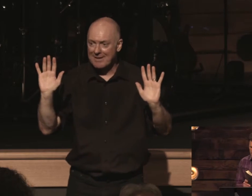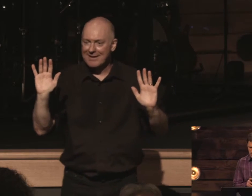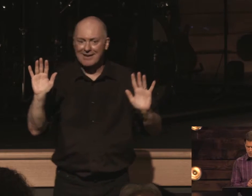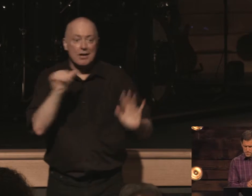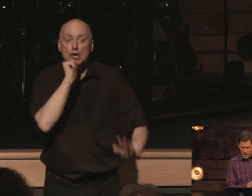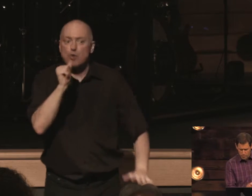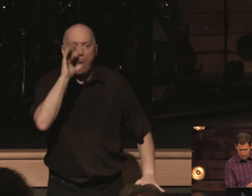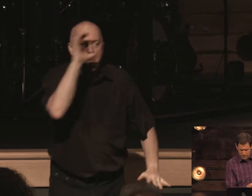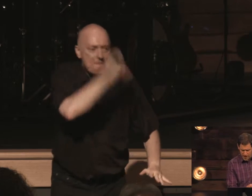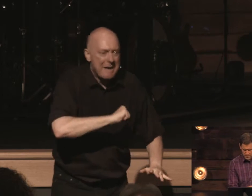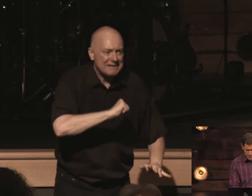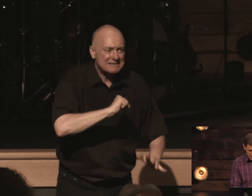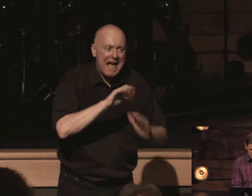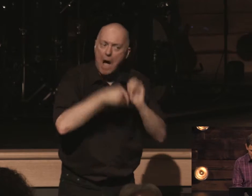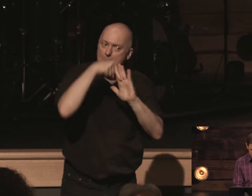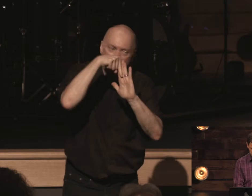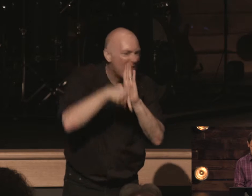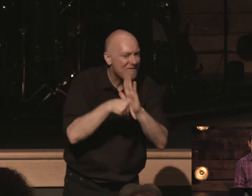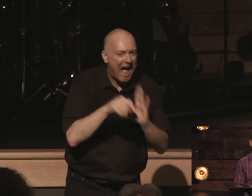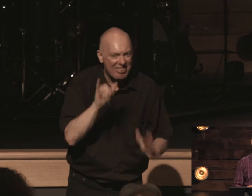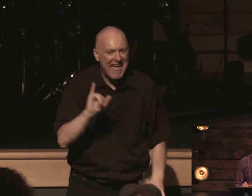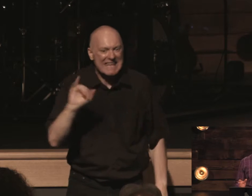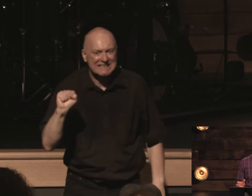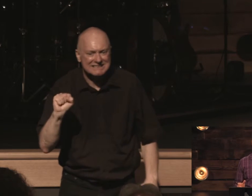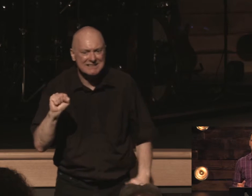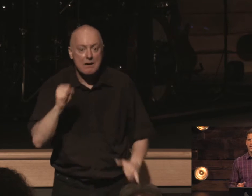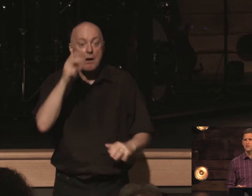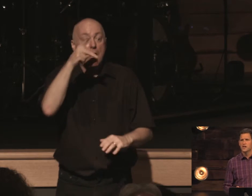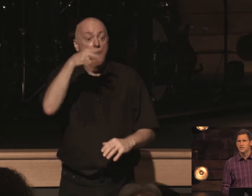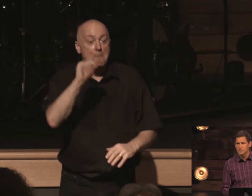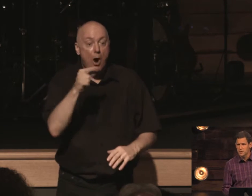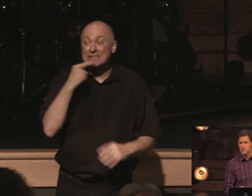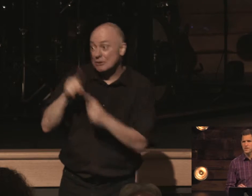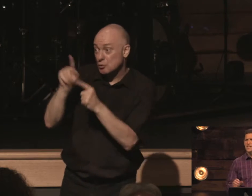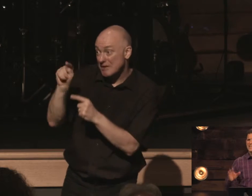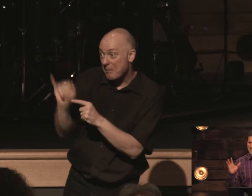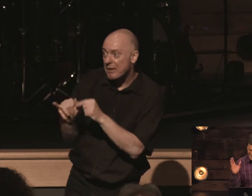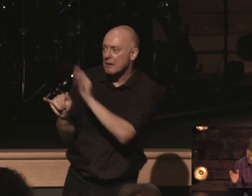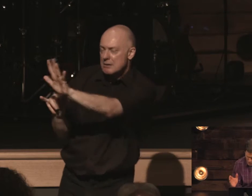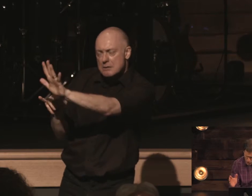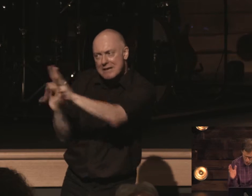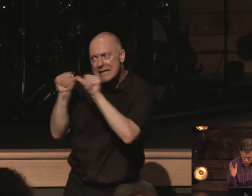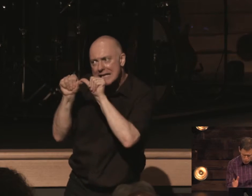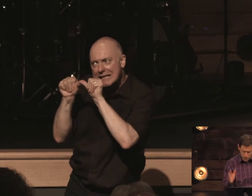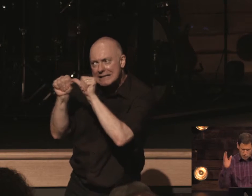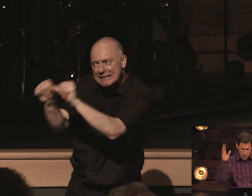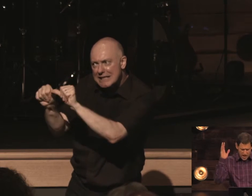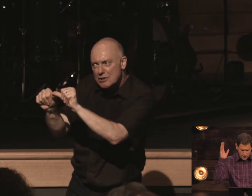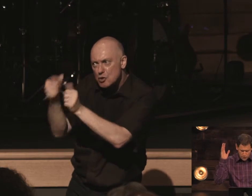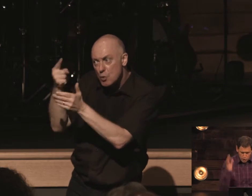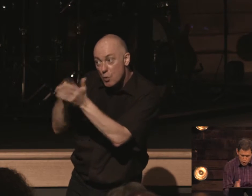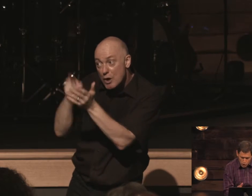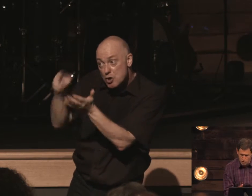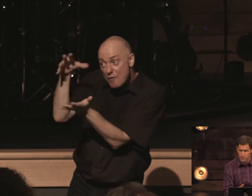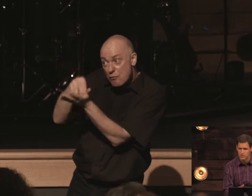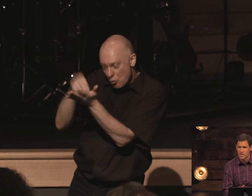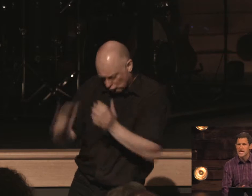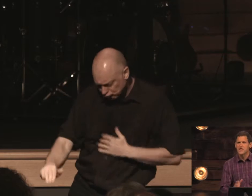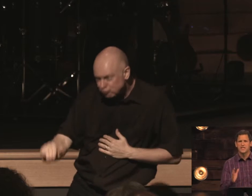miss how profound this is then when paul says to timothy continue in what you have learned the